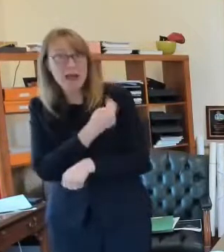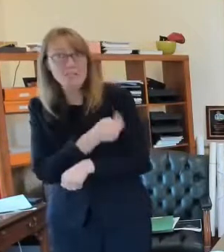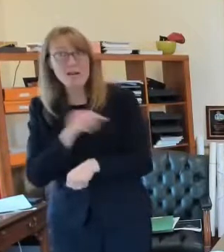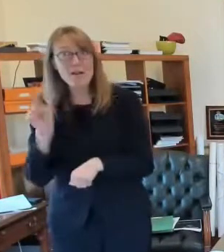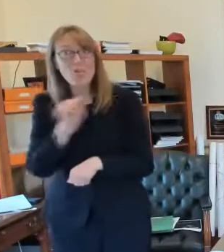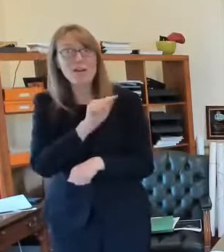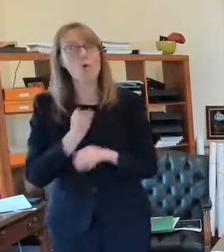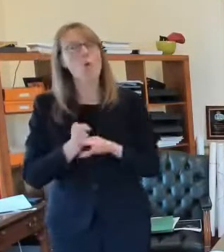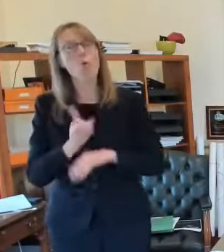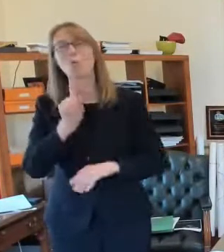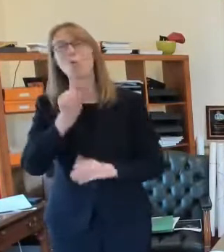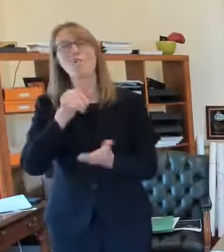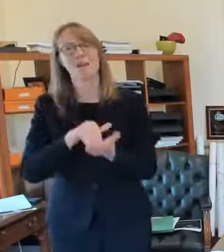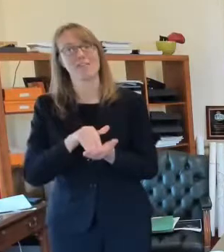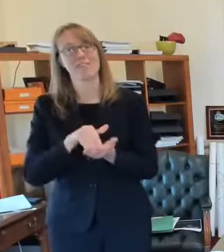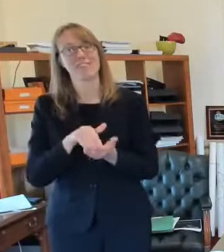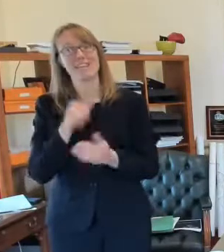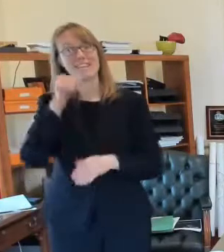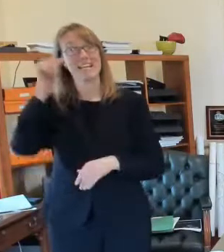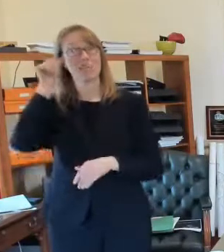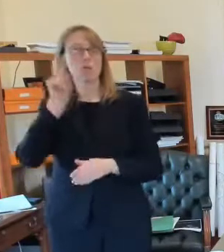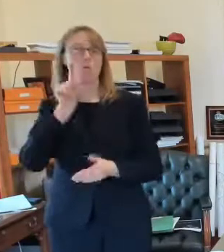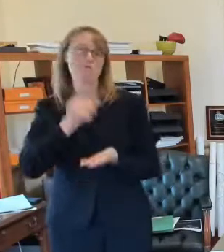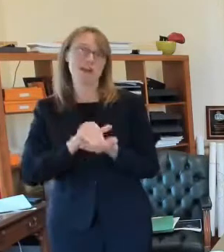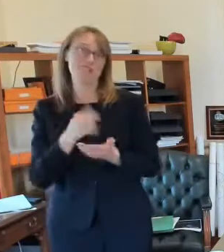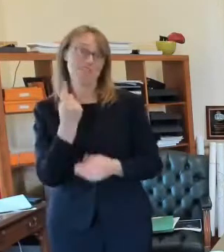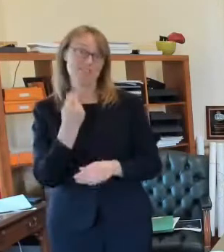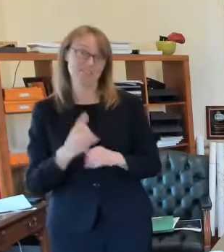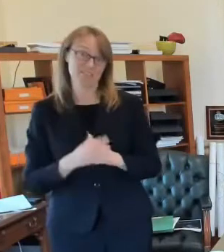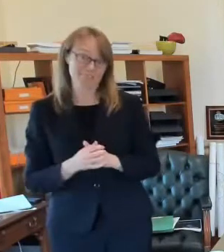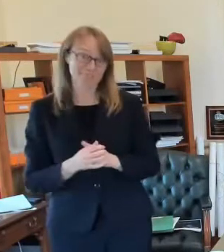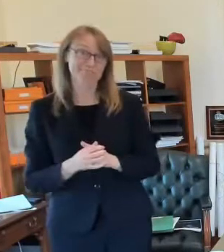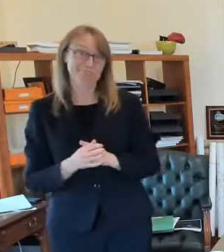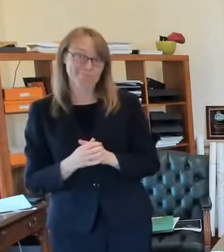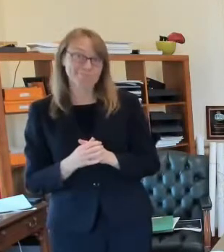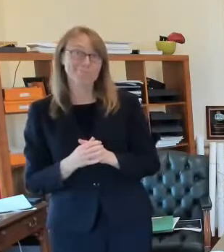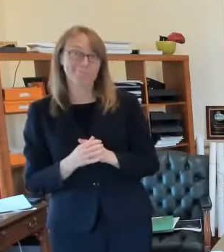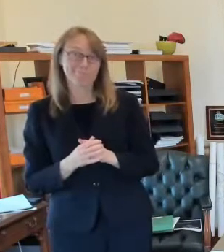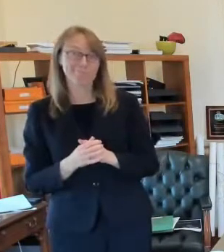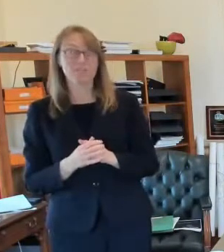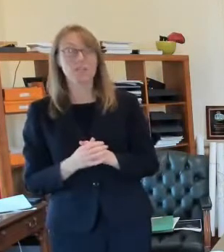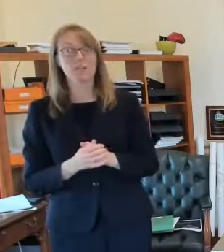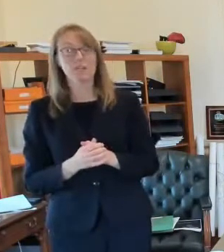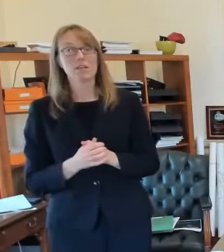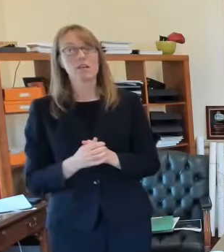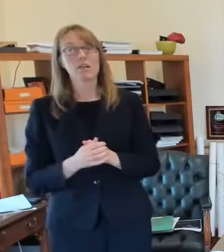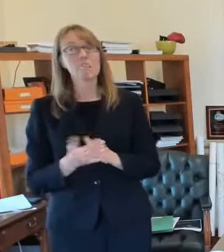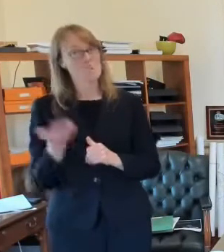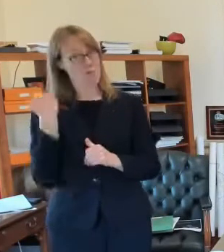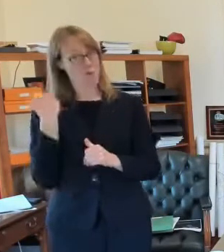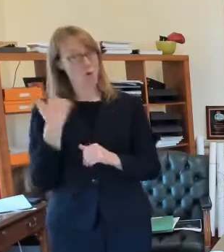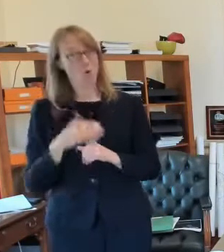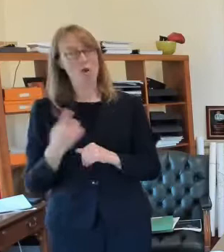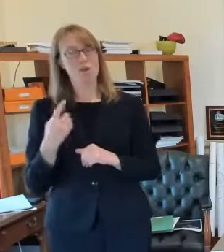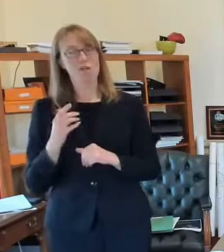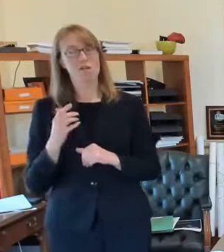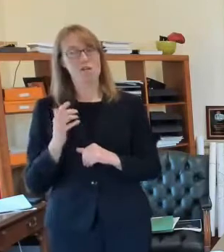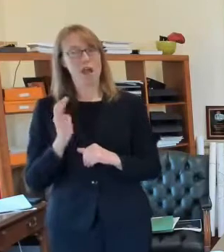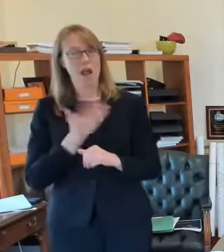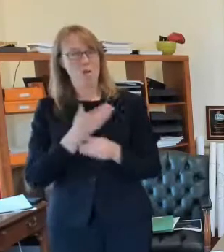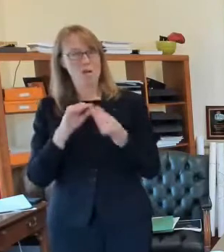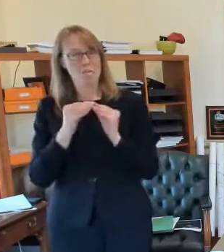1011 yesterday uh we had been down as low as 950